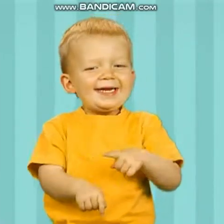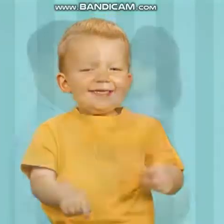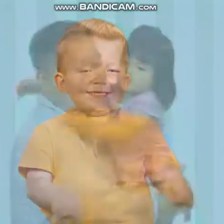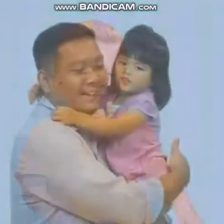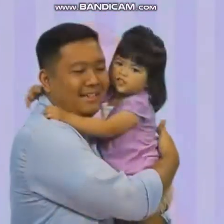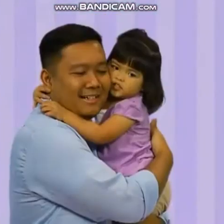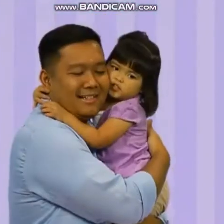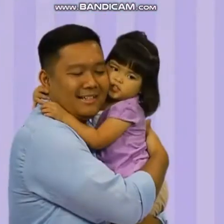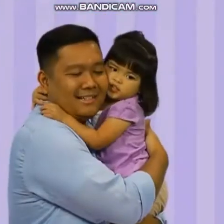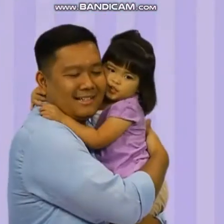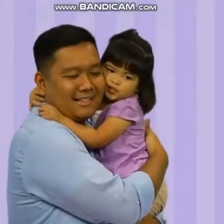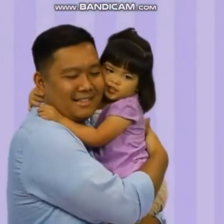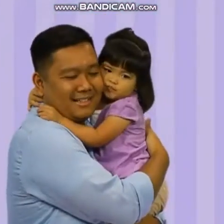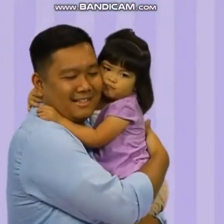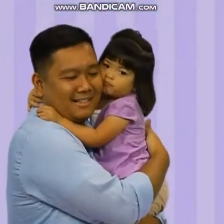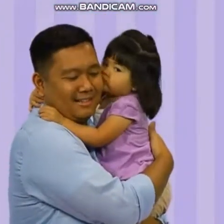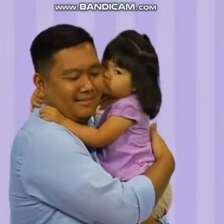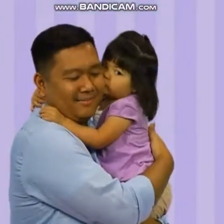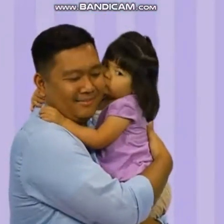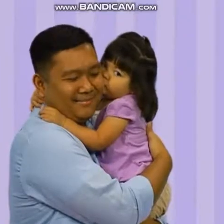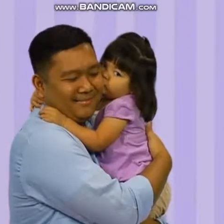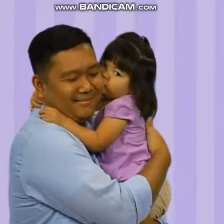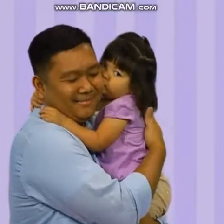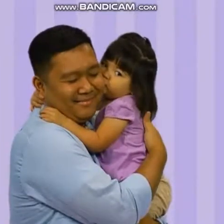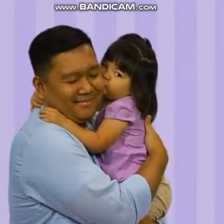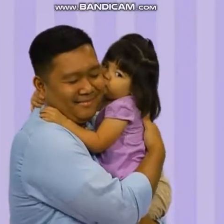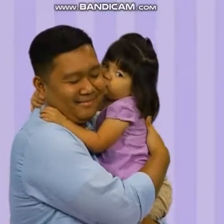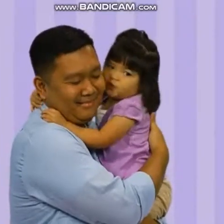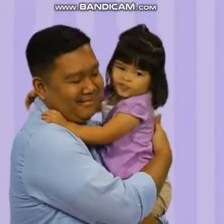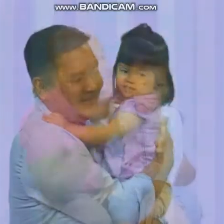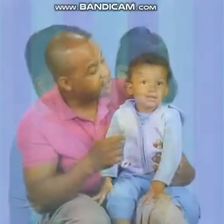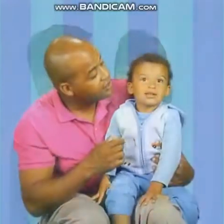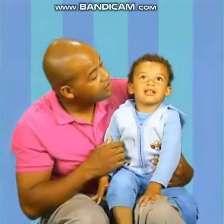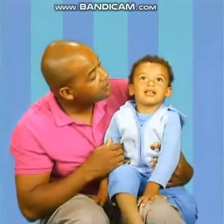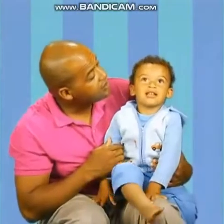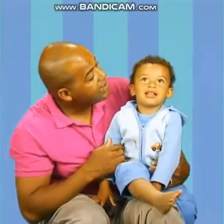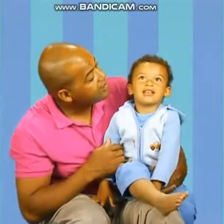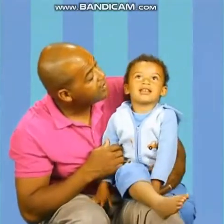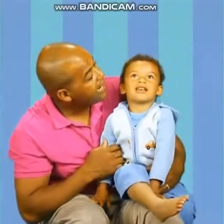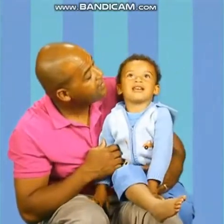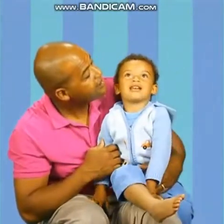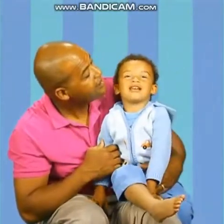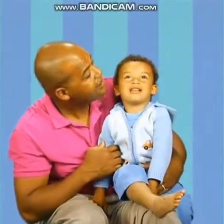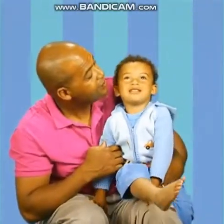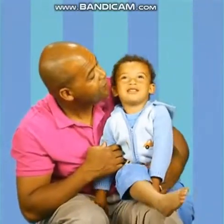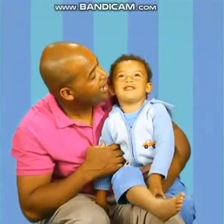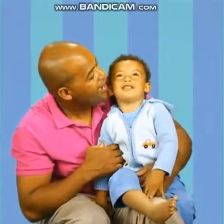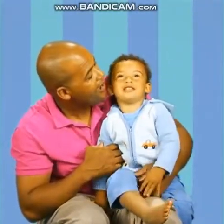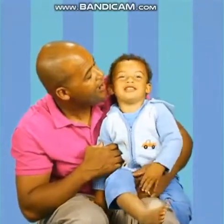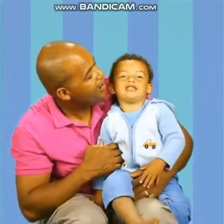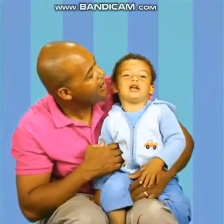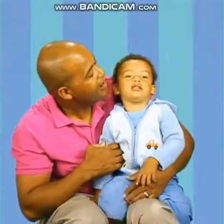Together you and I will find Baby signing time You can share what's on your mind